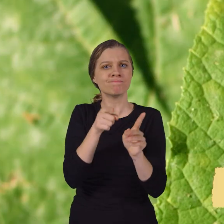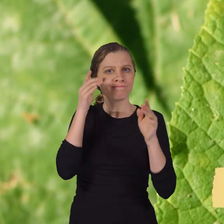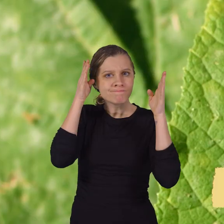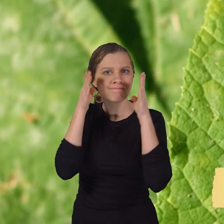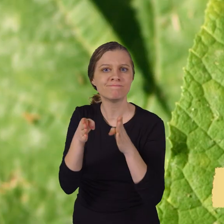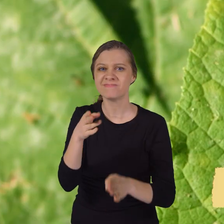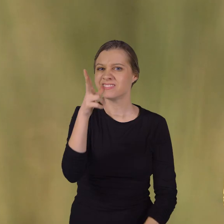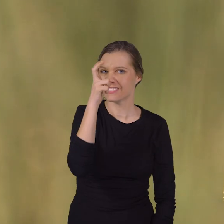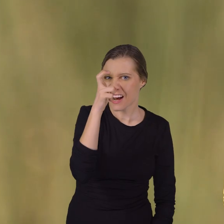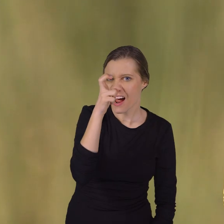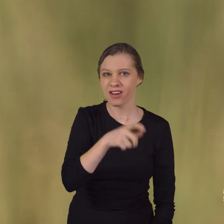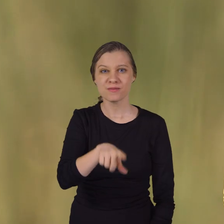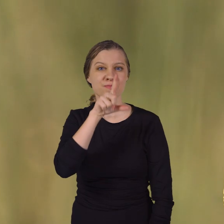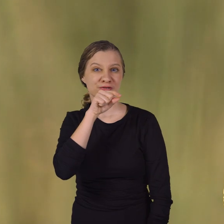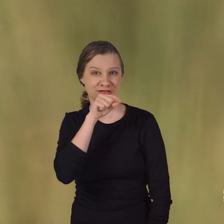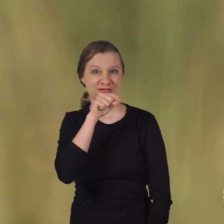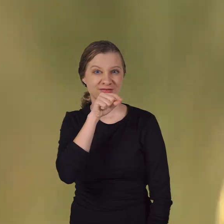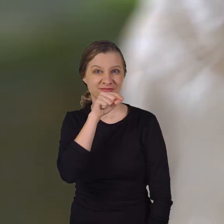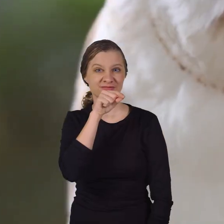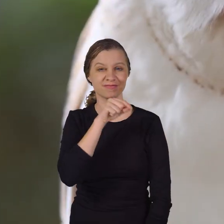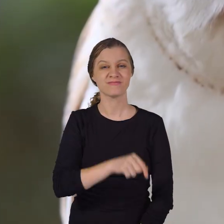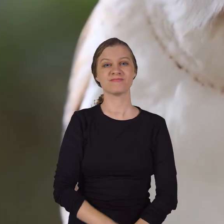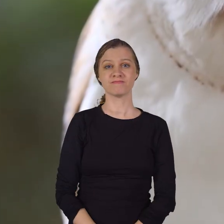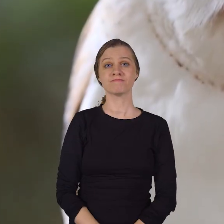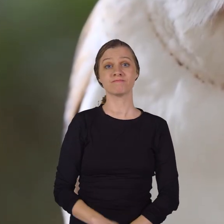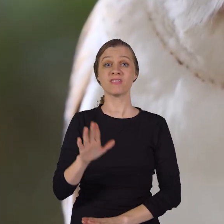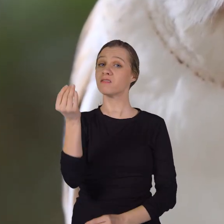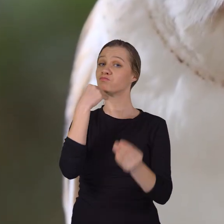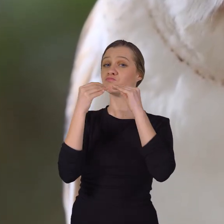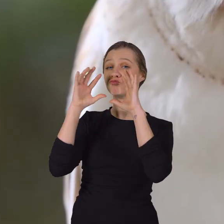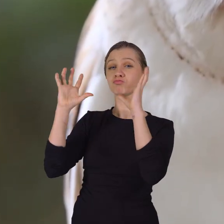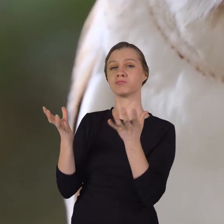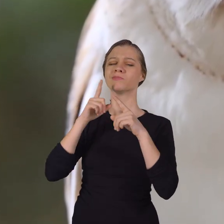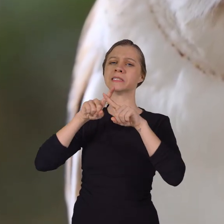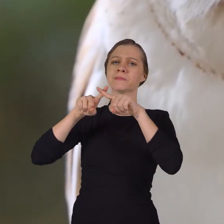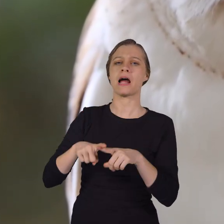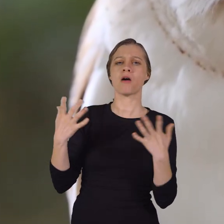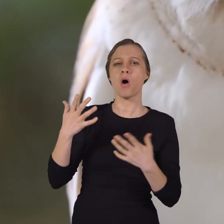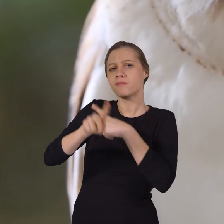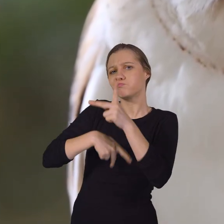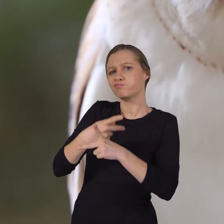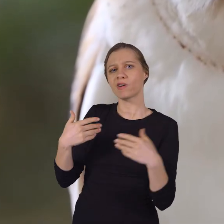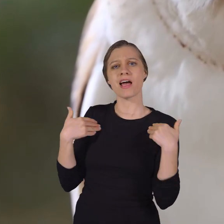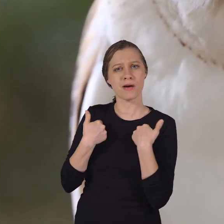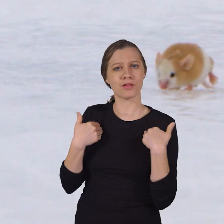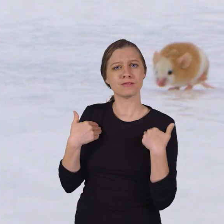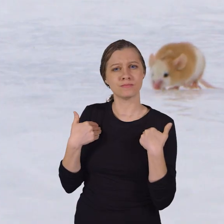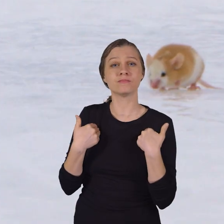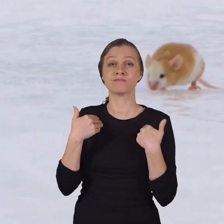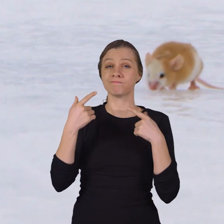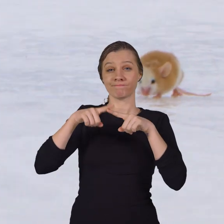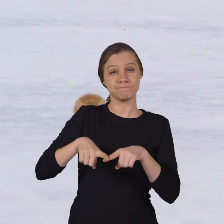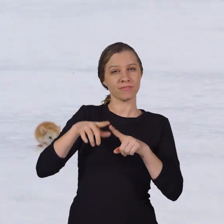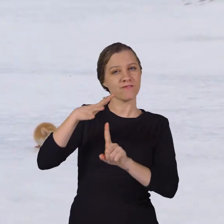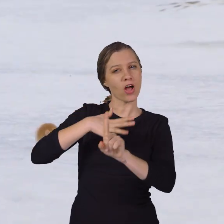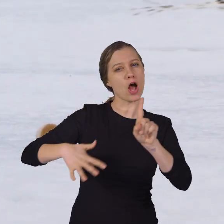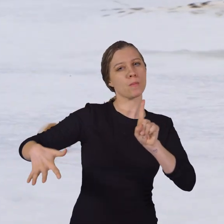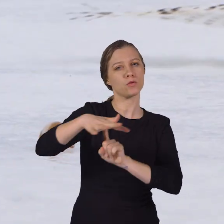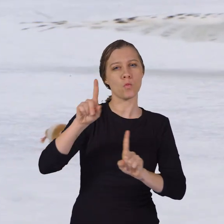dine on insects and birds. Their diet ultimately depends on the species because the environment in which they